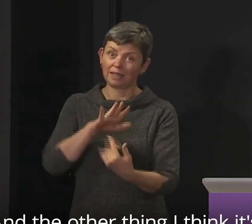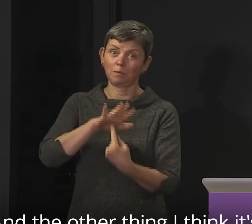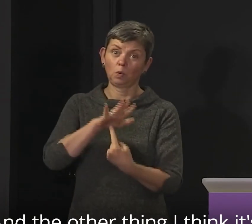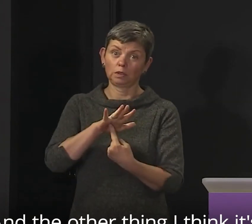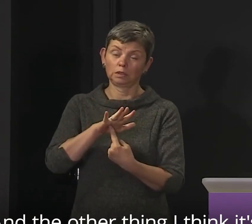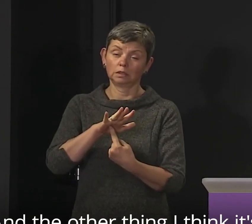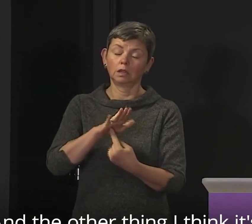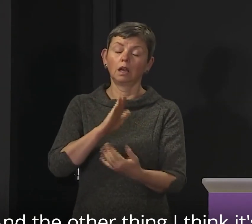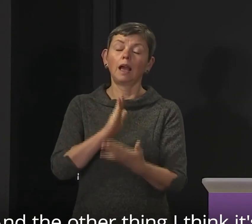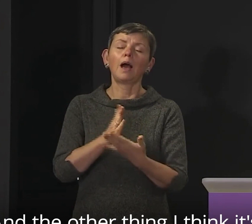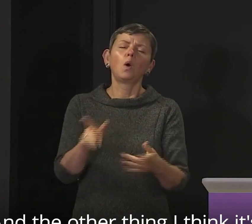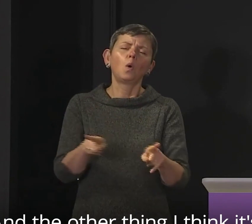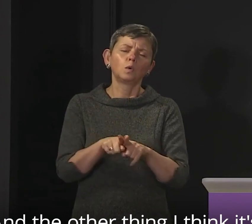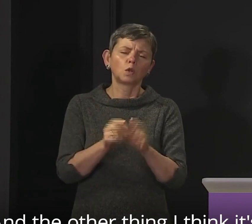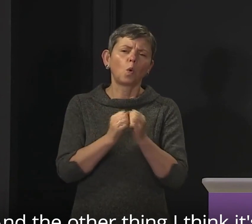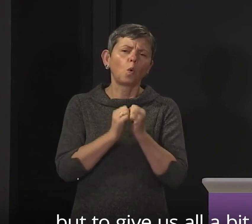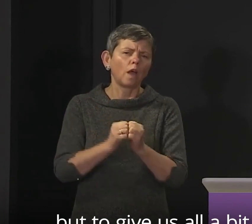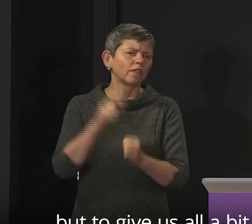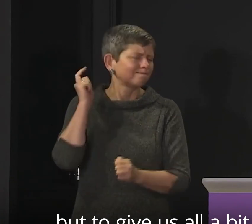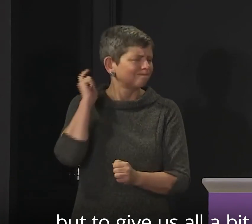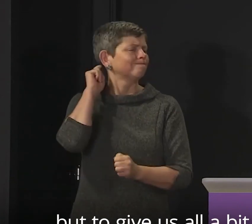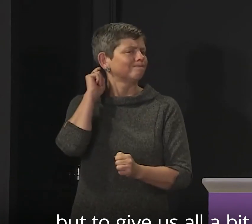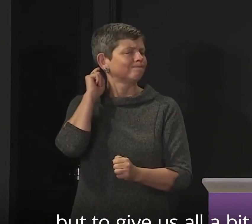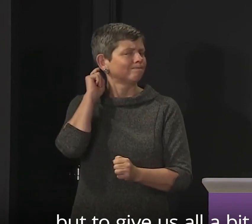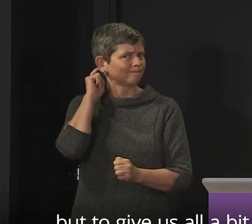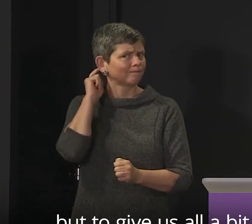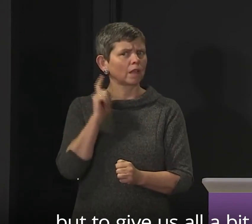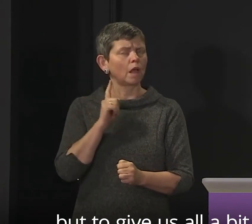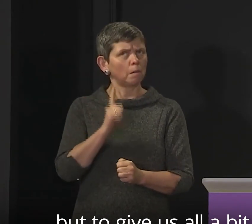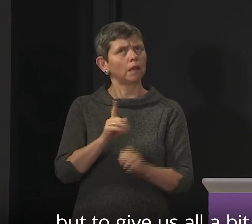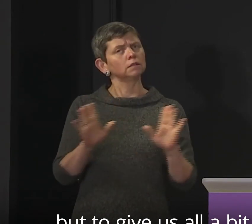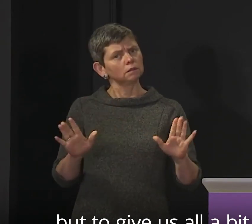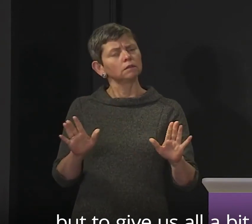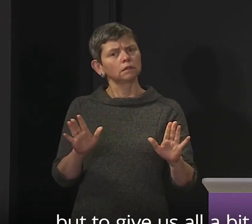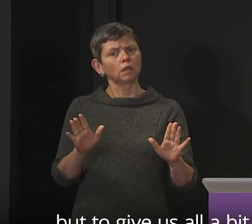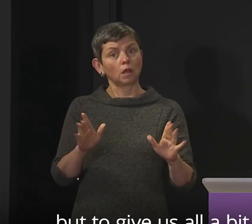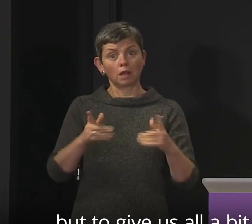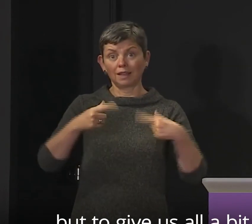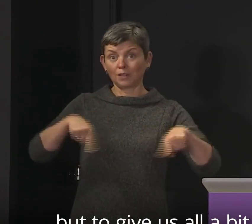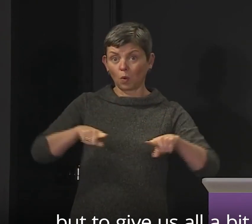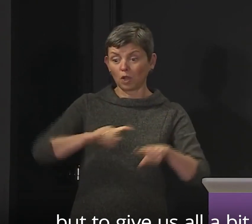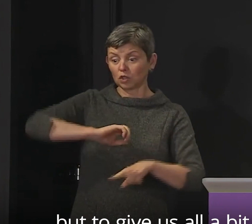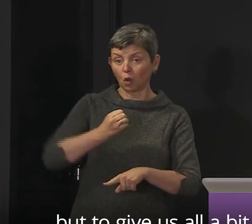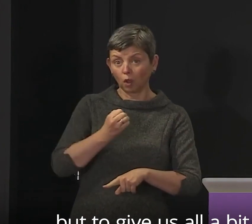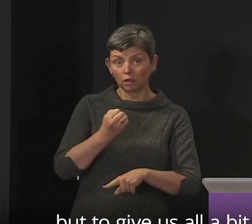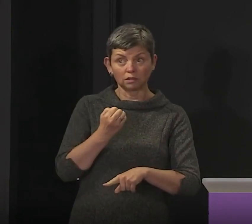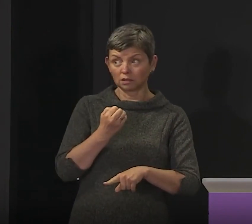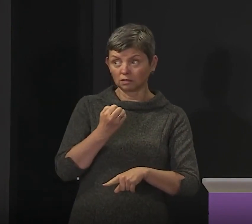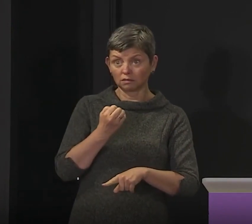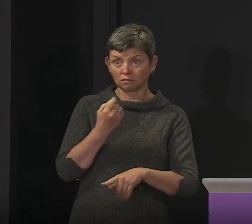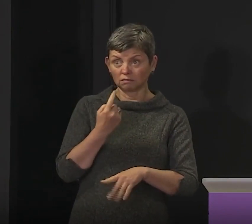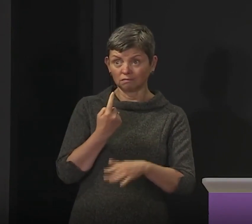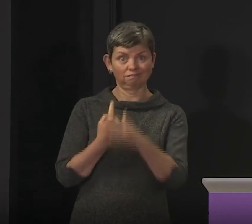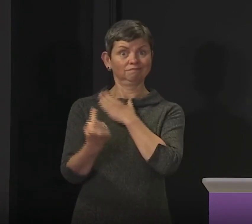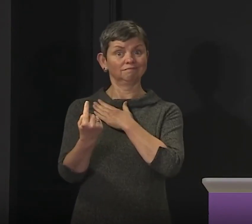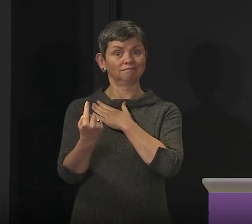because it makes us feel all that much better but to give us all a bit of perspective is that we are not alone in this. Scotland